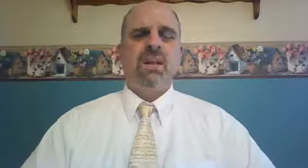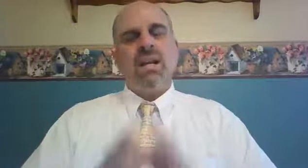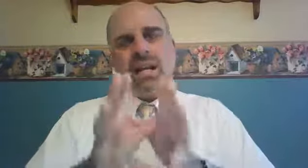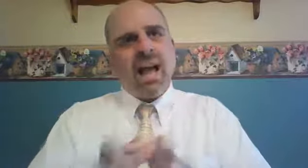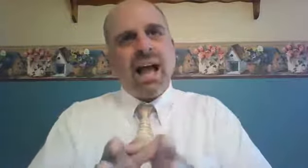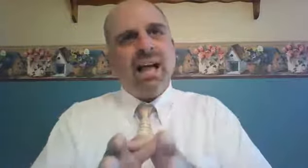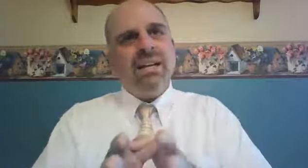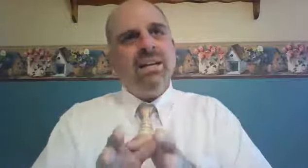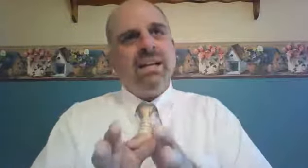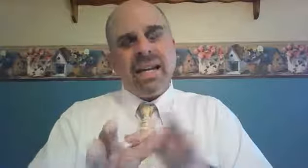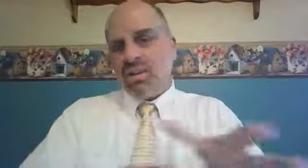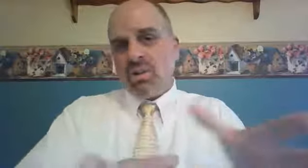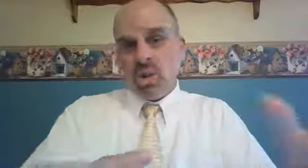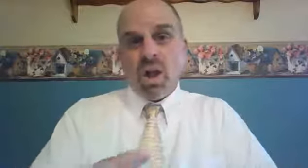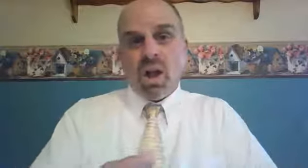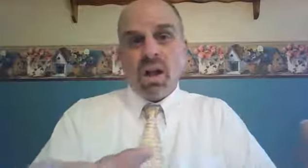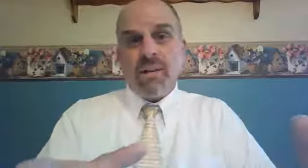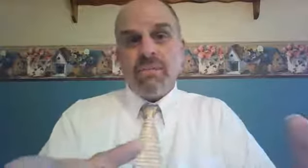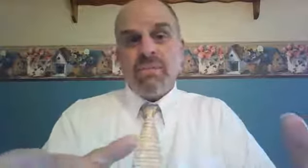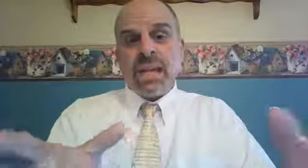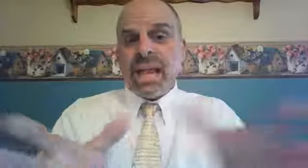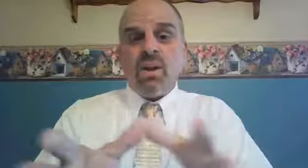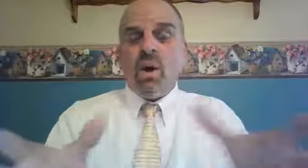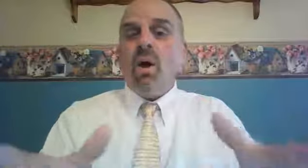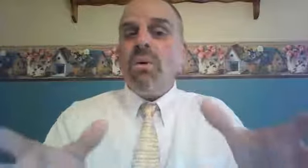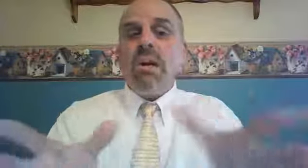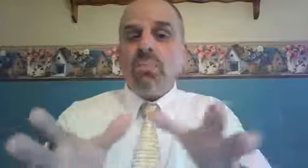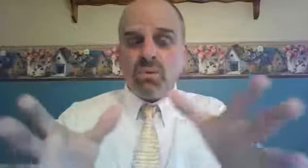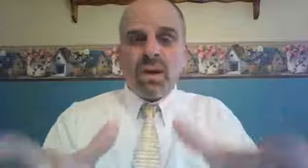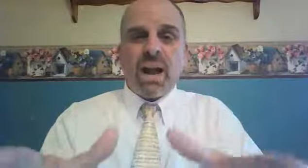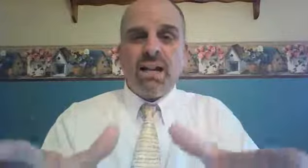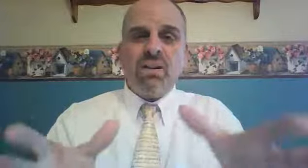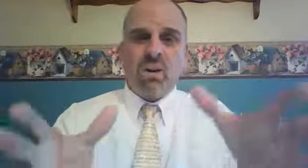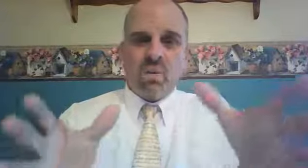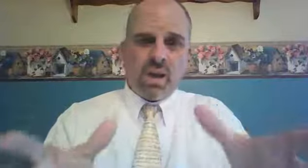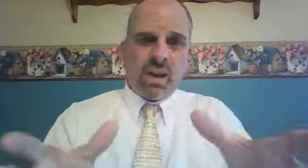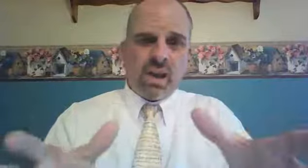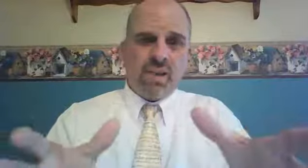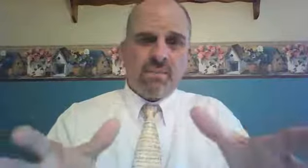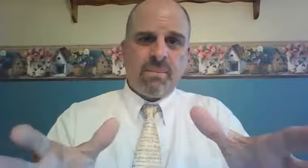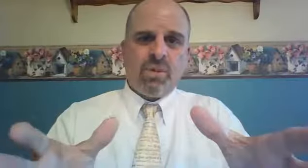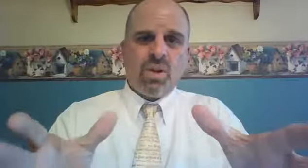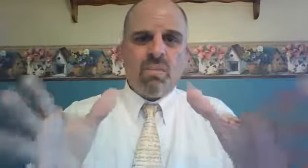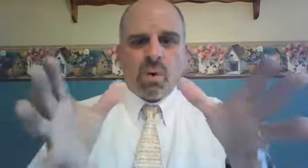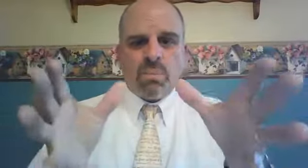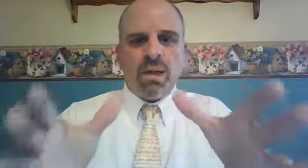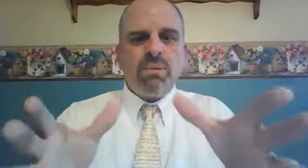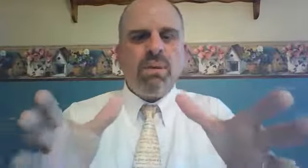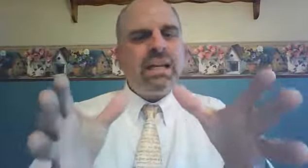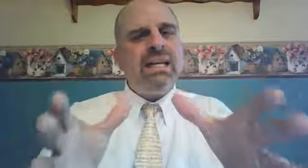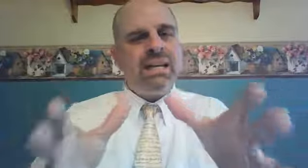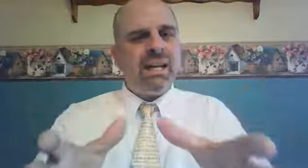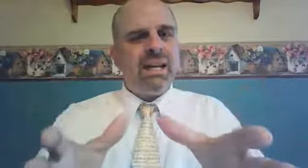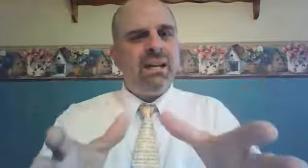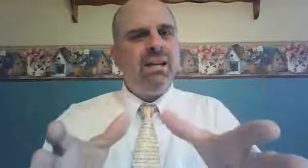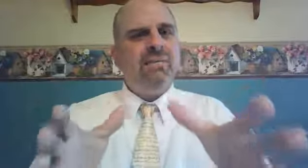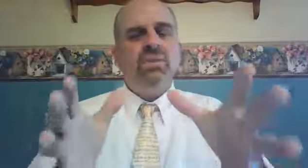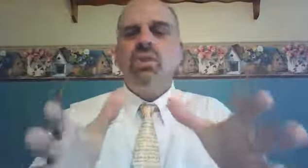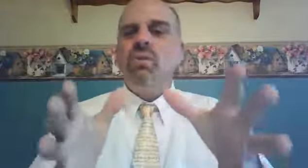God, in the law, had already provided a way for people in need to